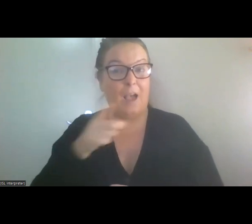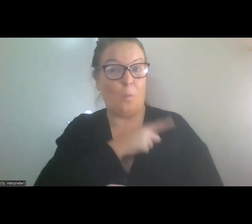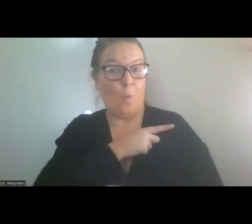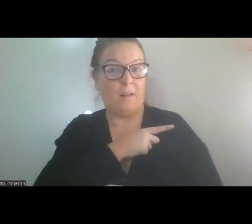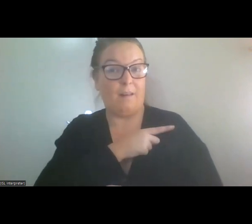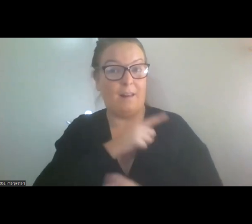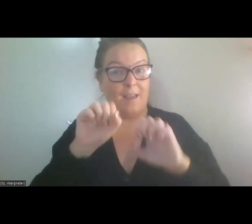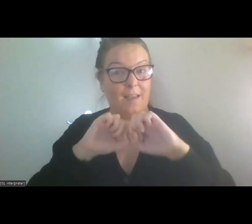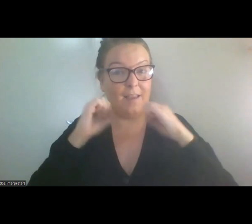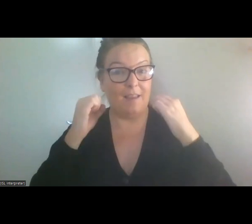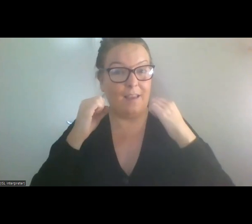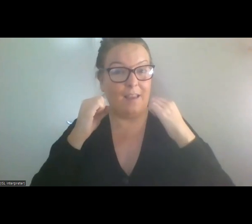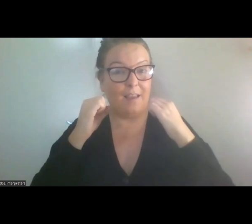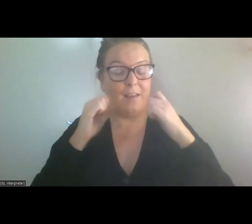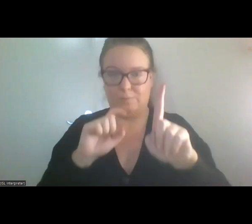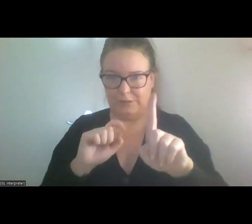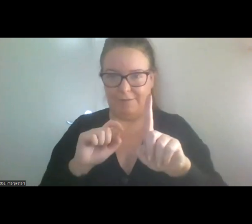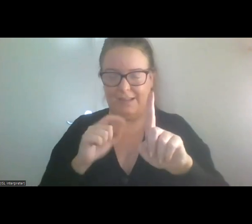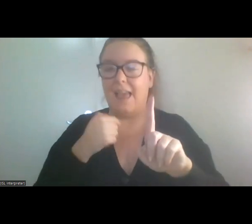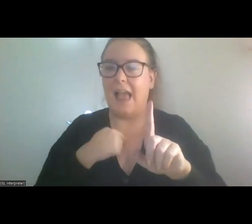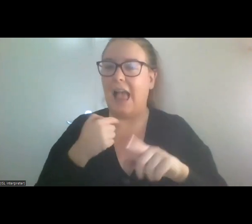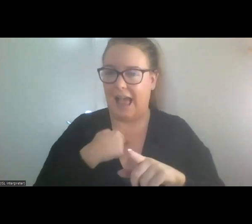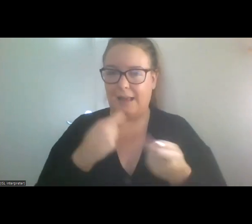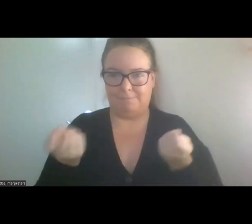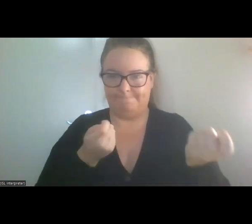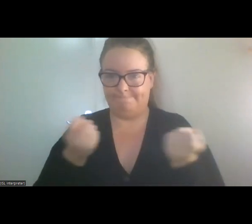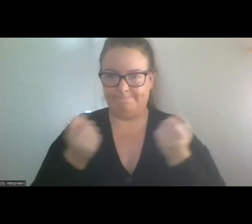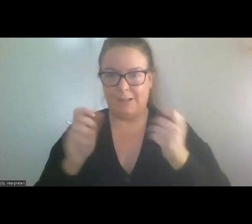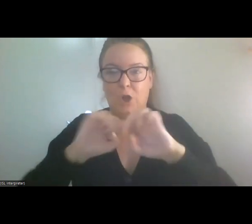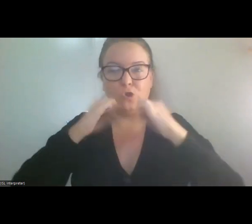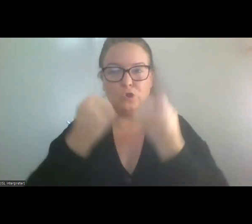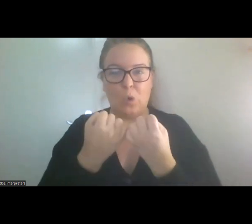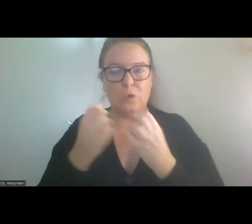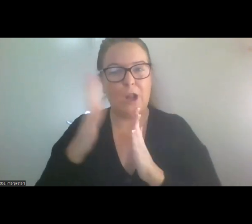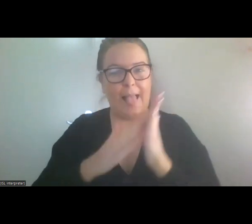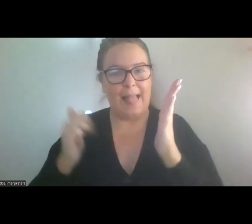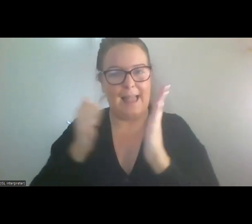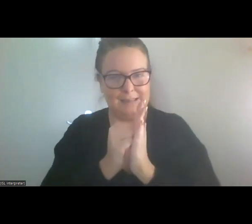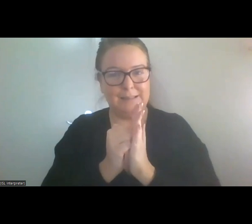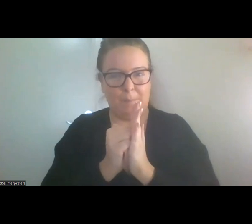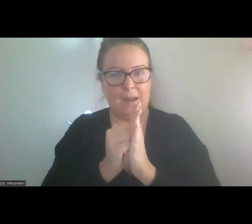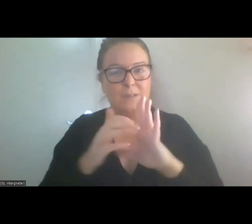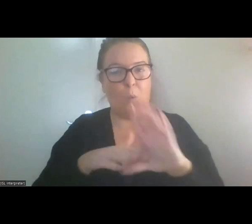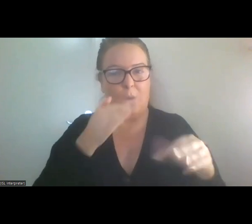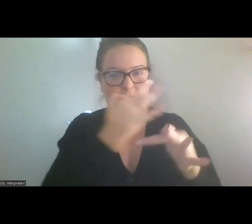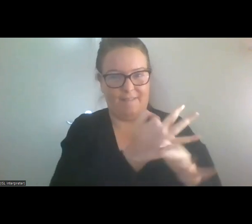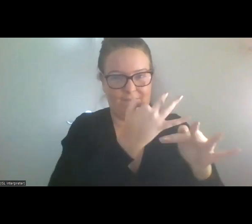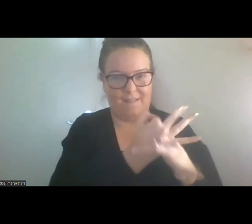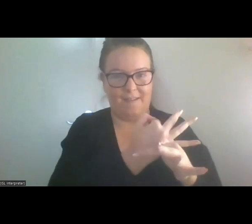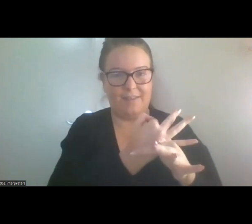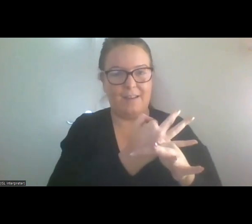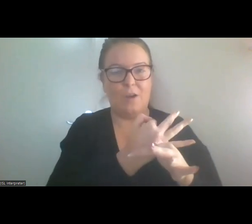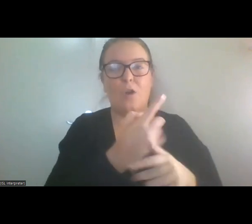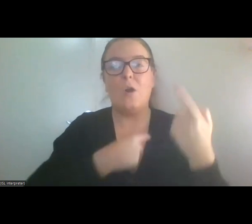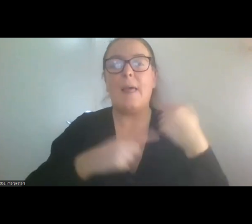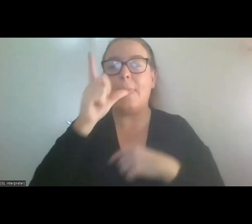with my father, whose name is Jonathan. We call it Fionn Productions.